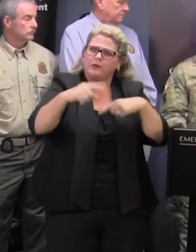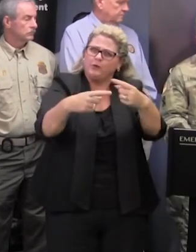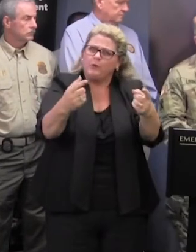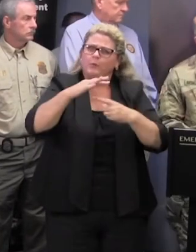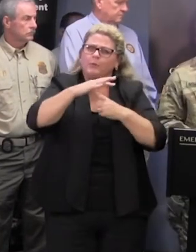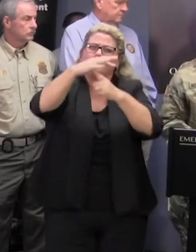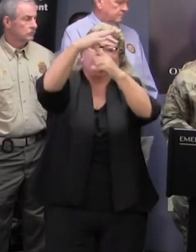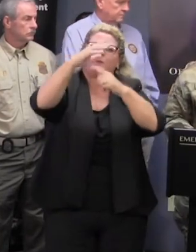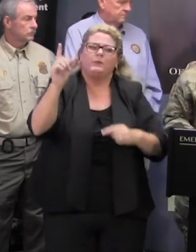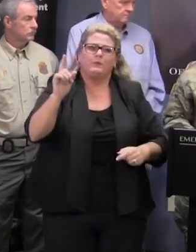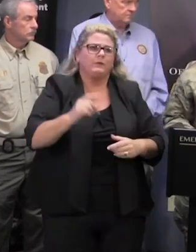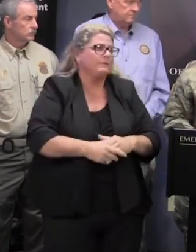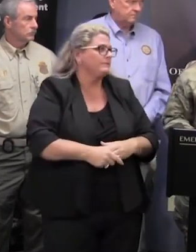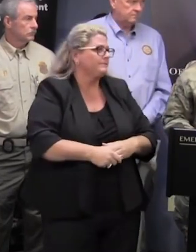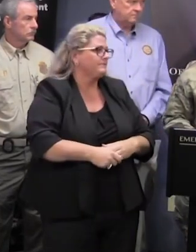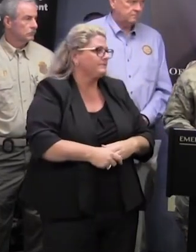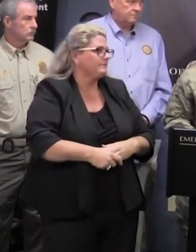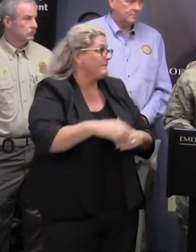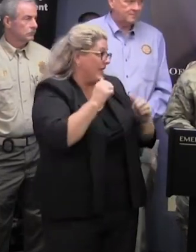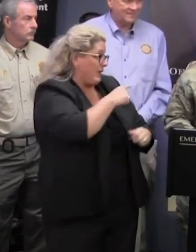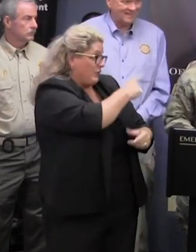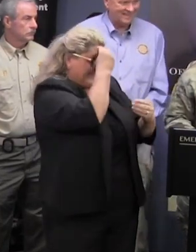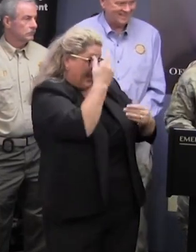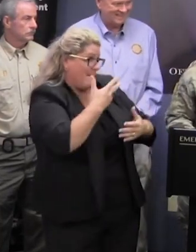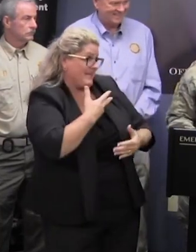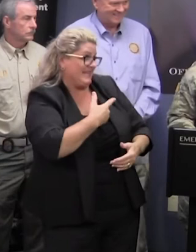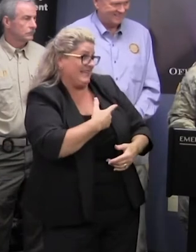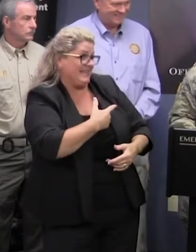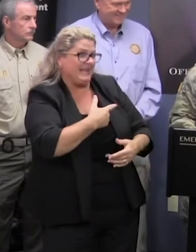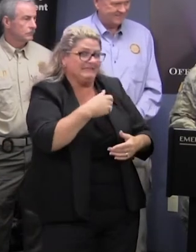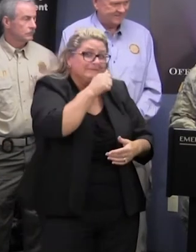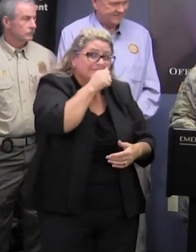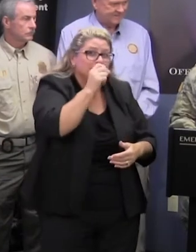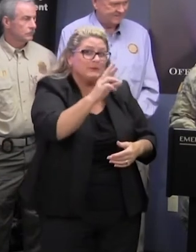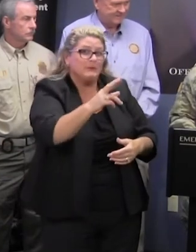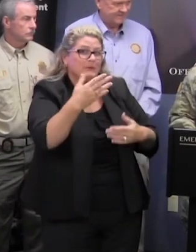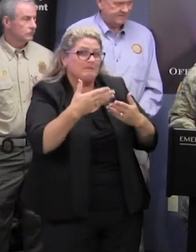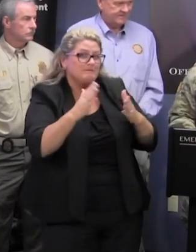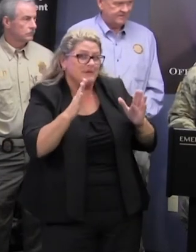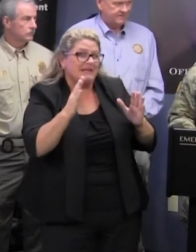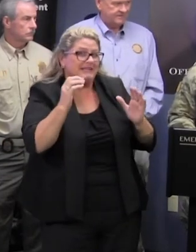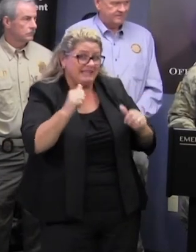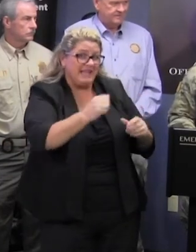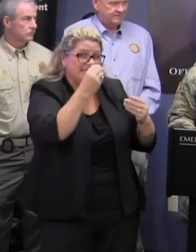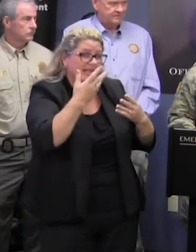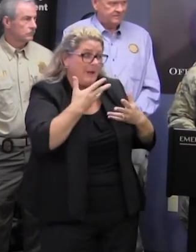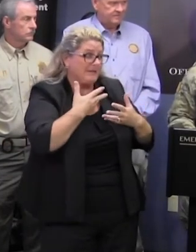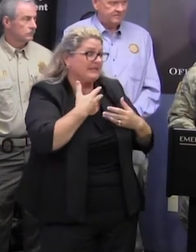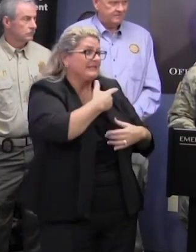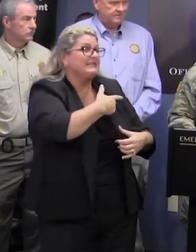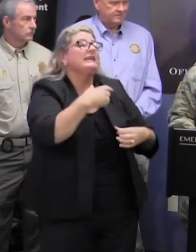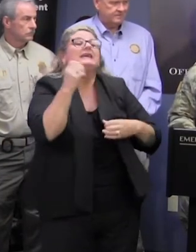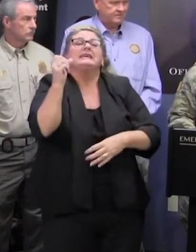okay i'm sorry i don't know if you can say where where it was headed i didn't know who's thinking yes we